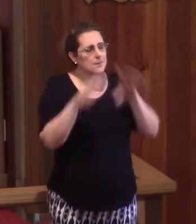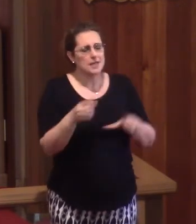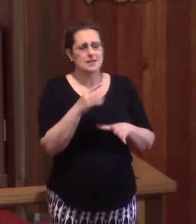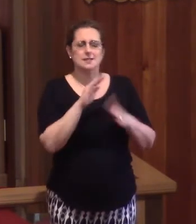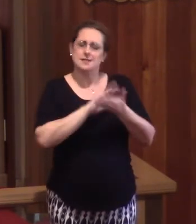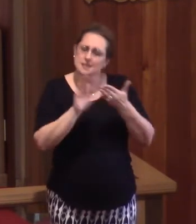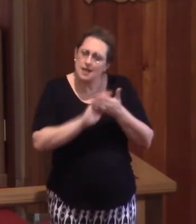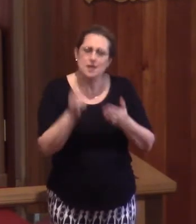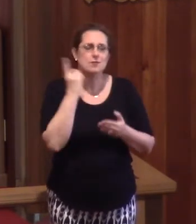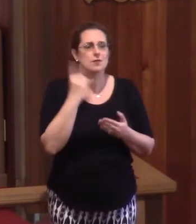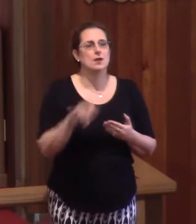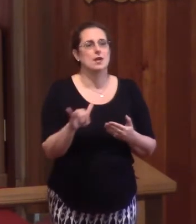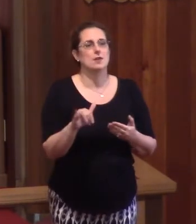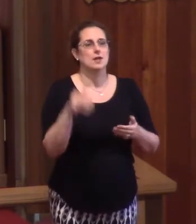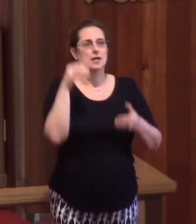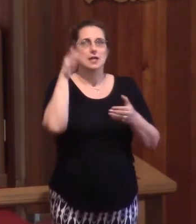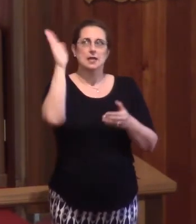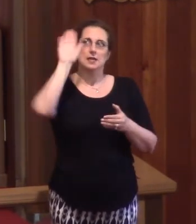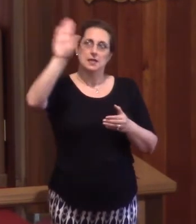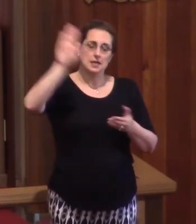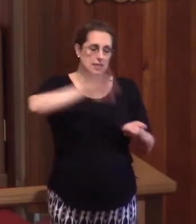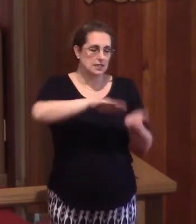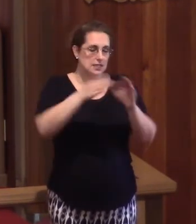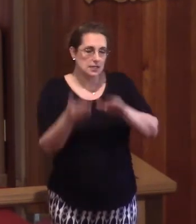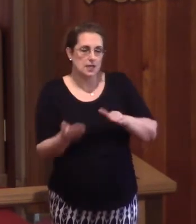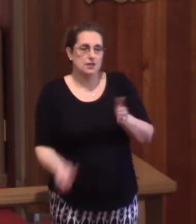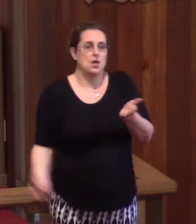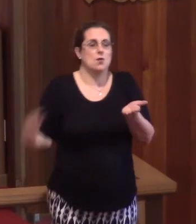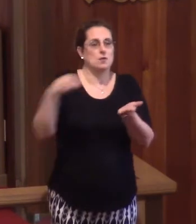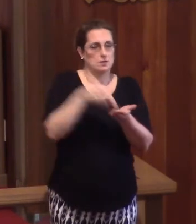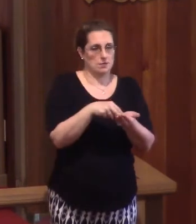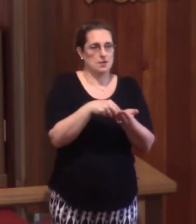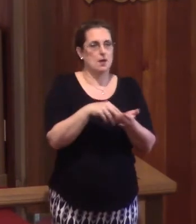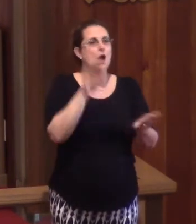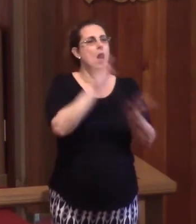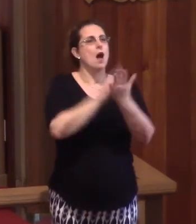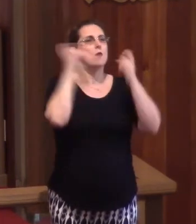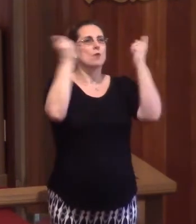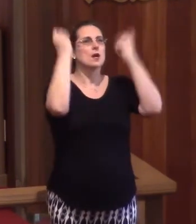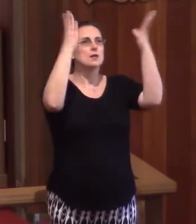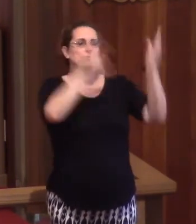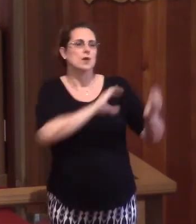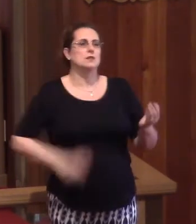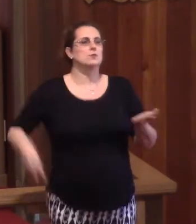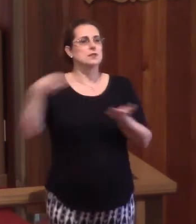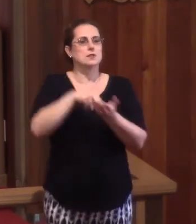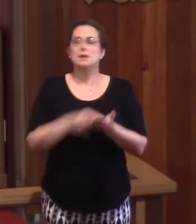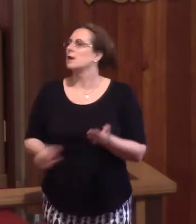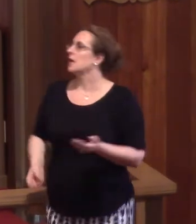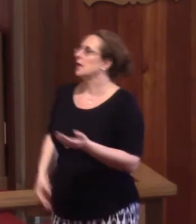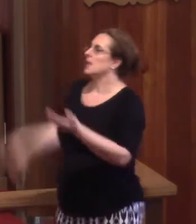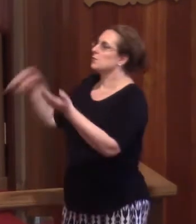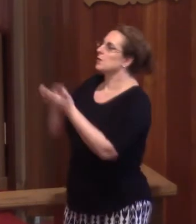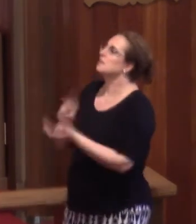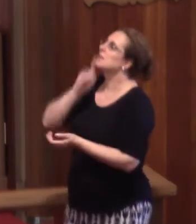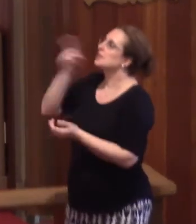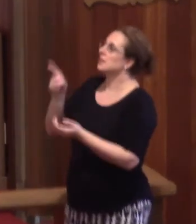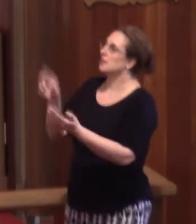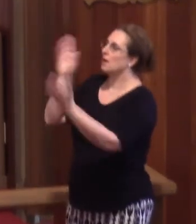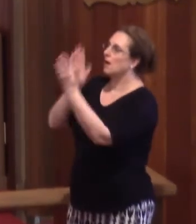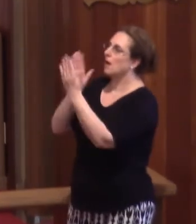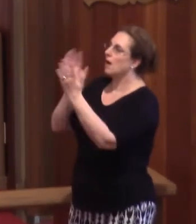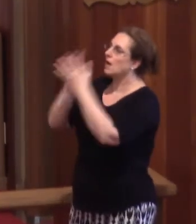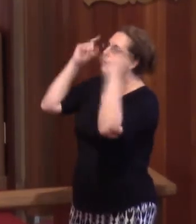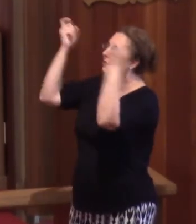in the death and resurrection of your Lord Jesus. Alleluia! Christ is risen! He is risen